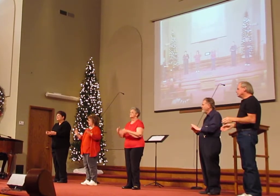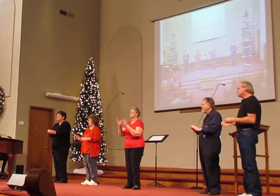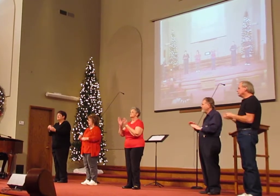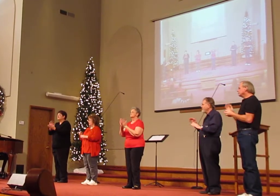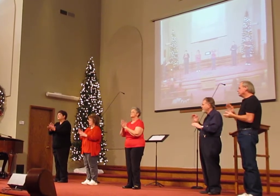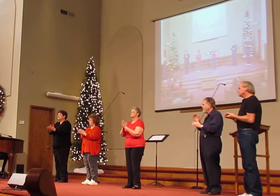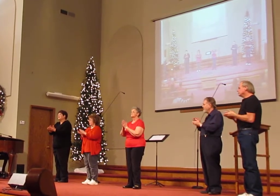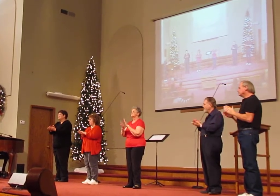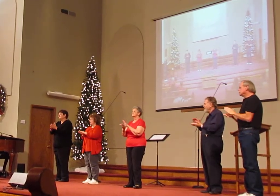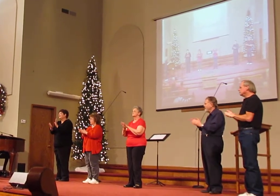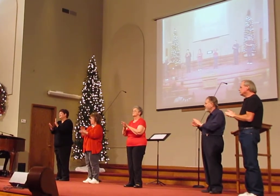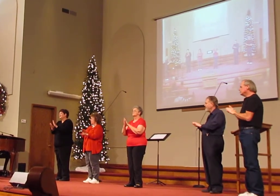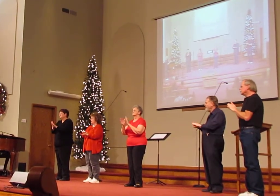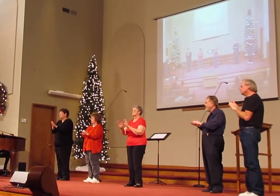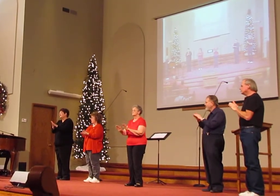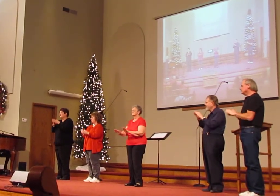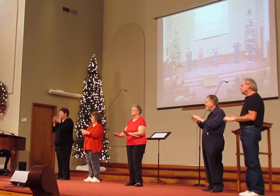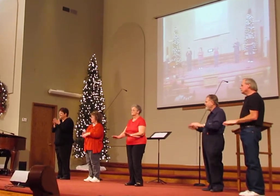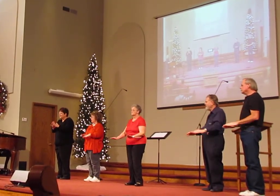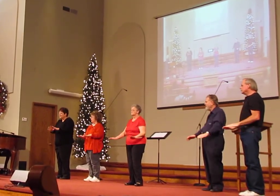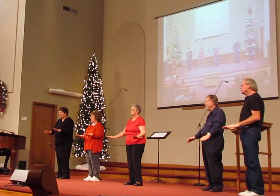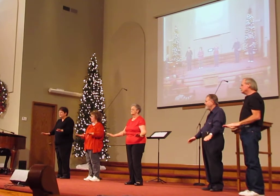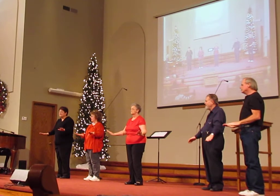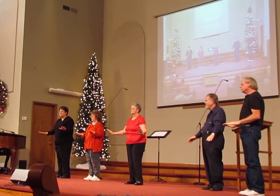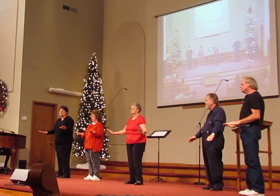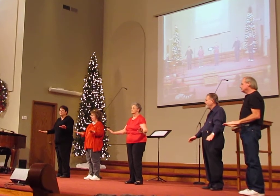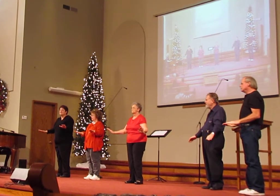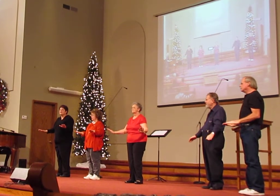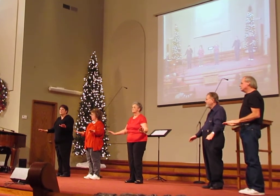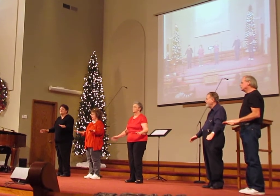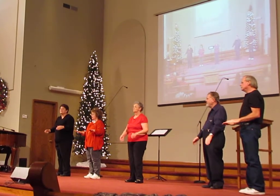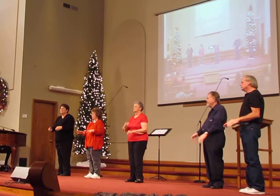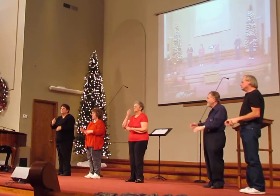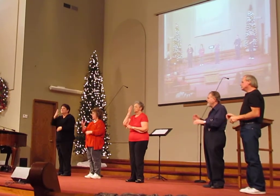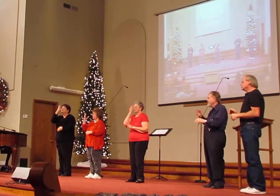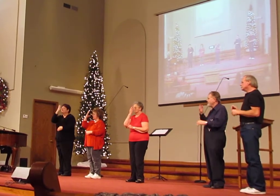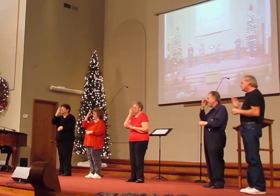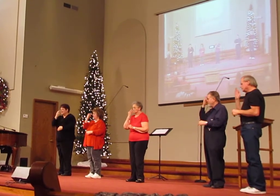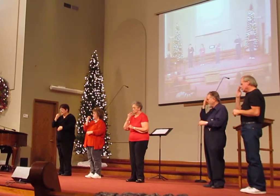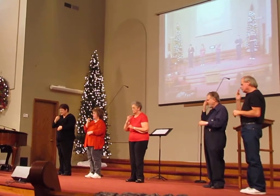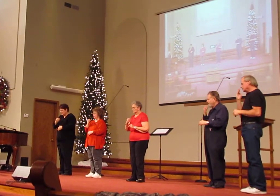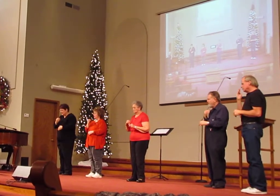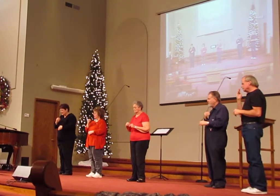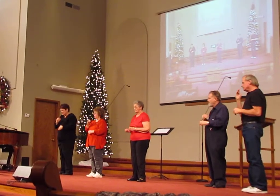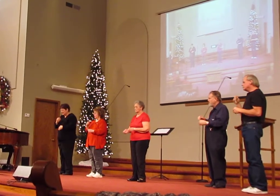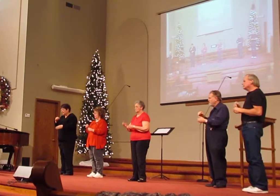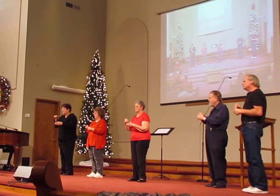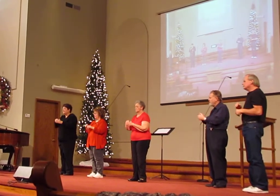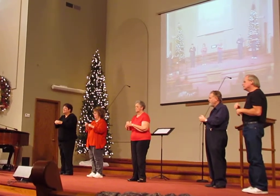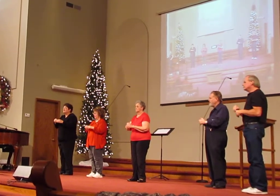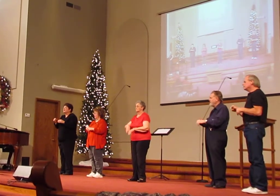peace, sleep in